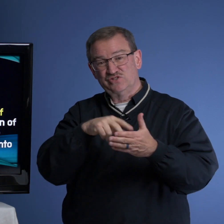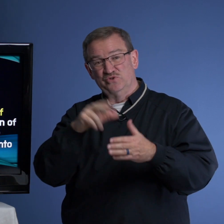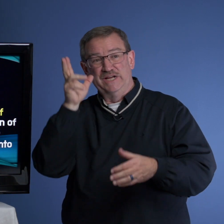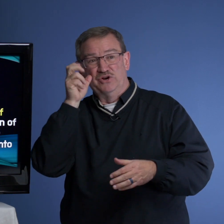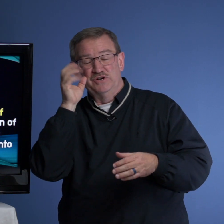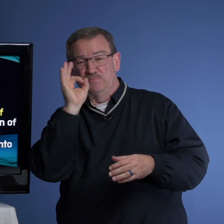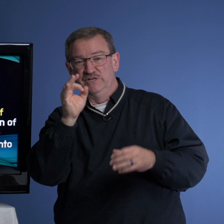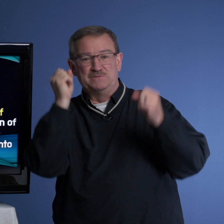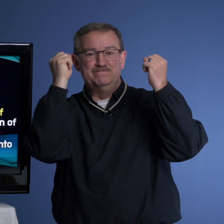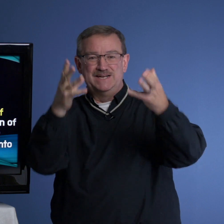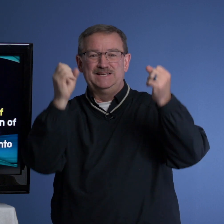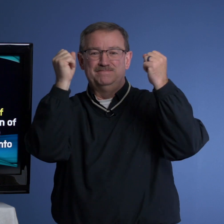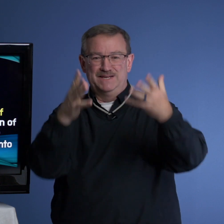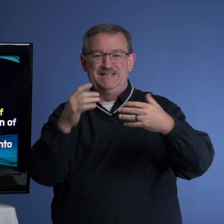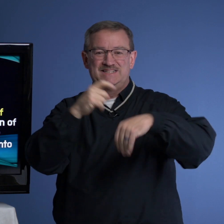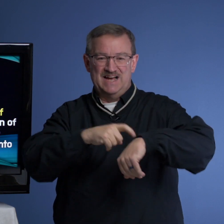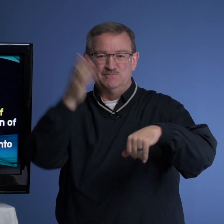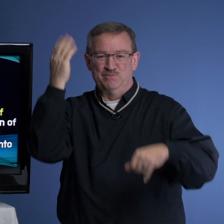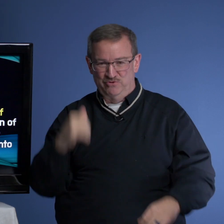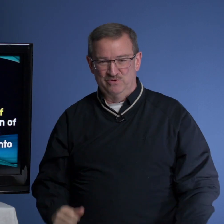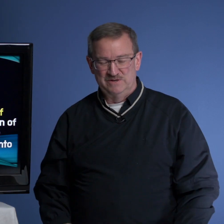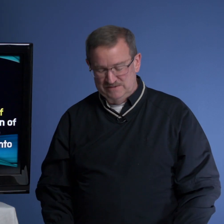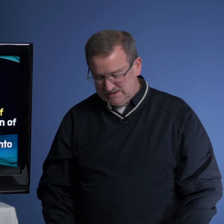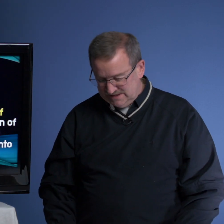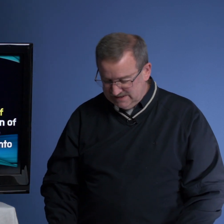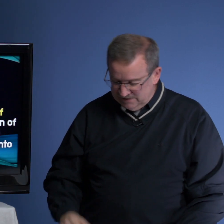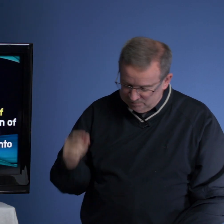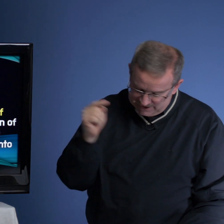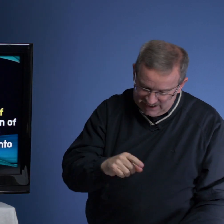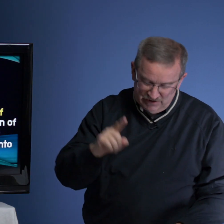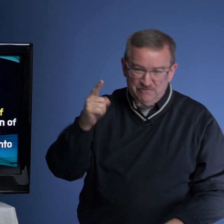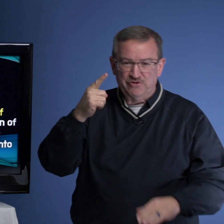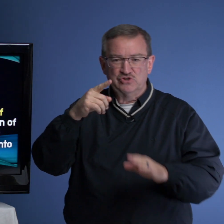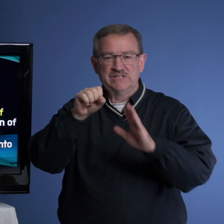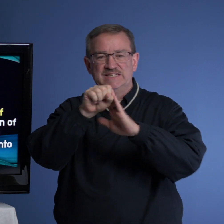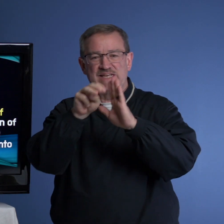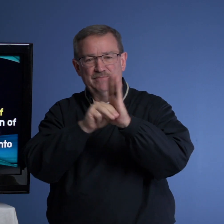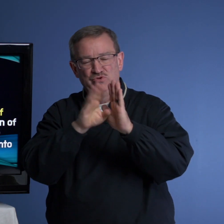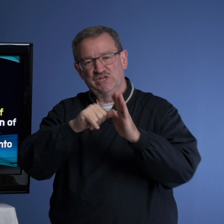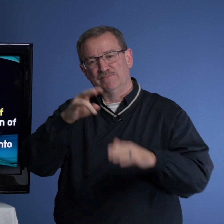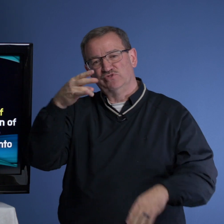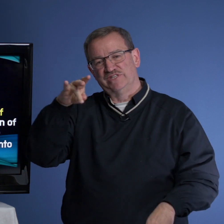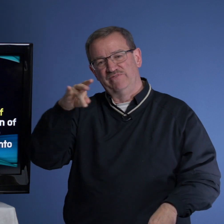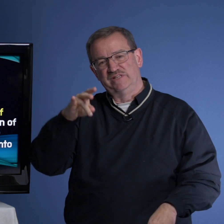story and heard it preached many, many times before. But here in 1 Samuel, chapter 17,